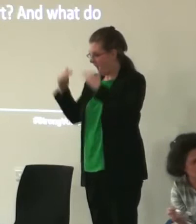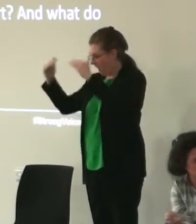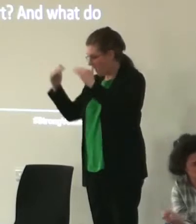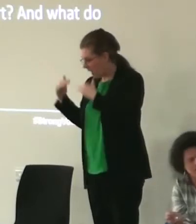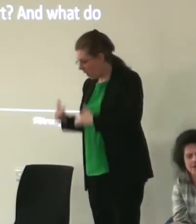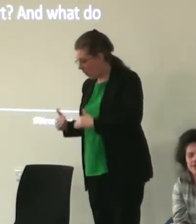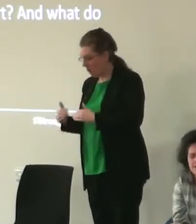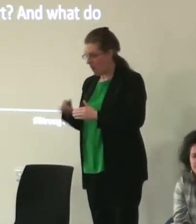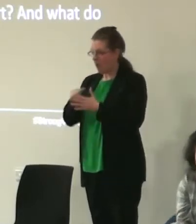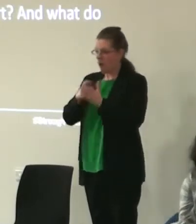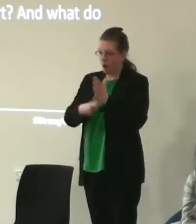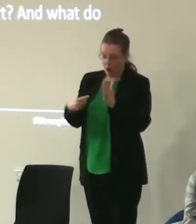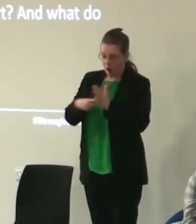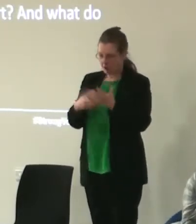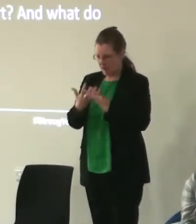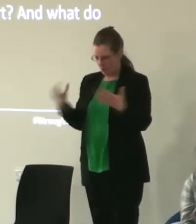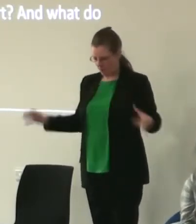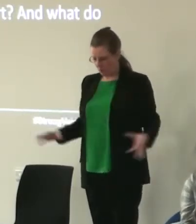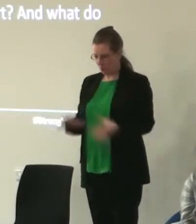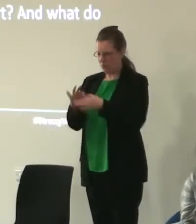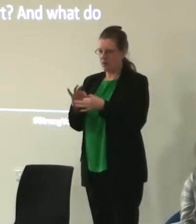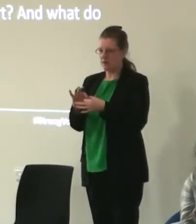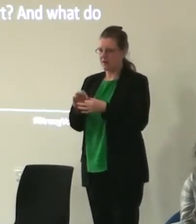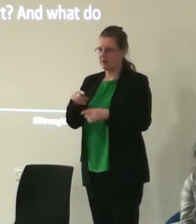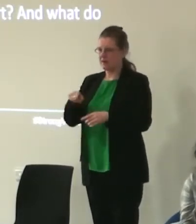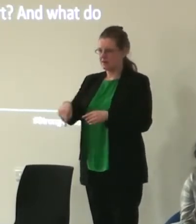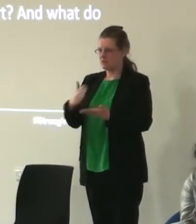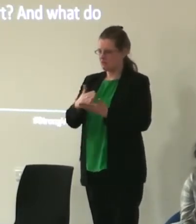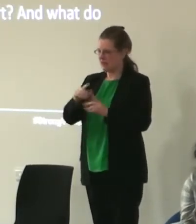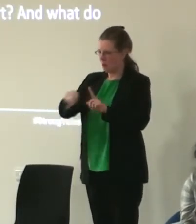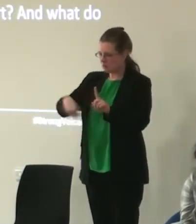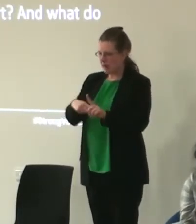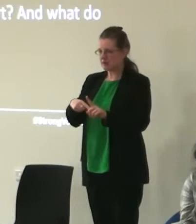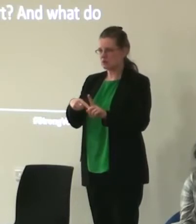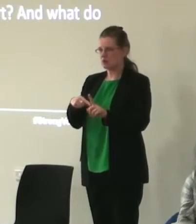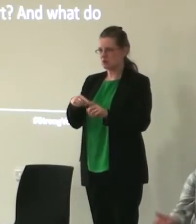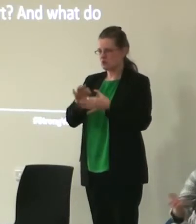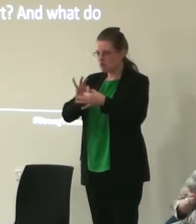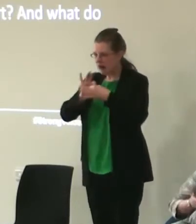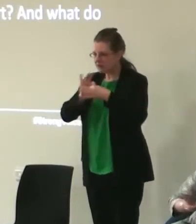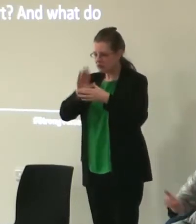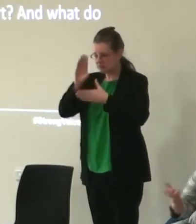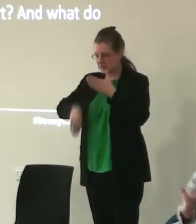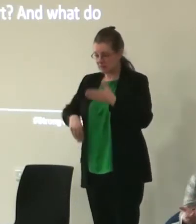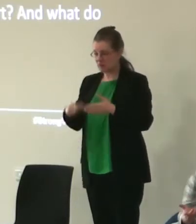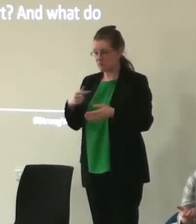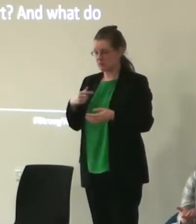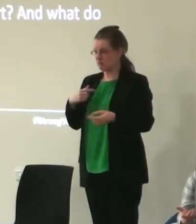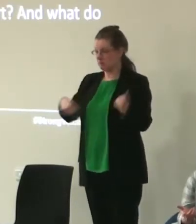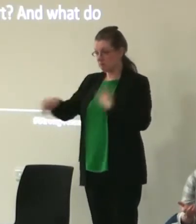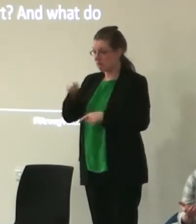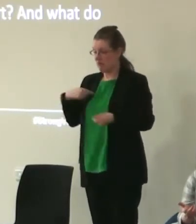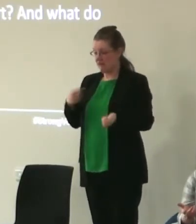and all of those things is about relationship and experience so if if we are facilitating